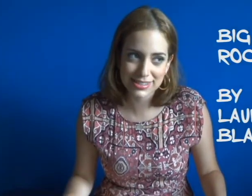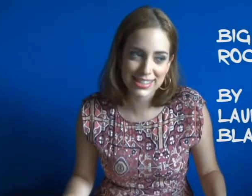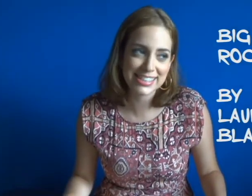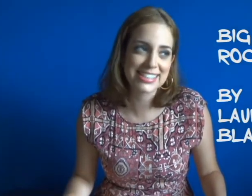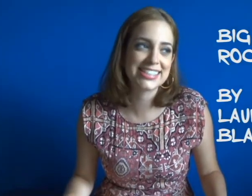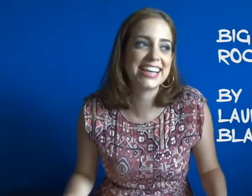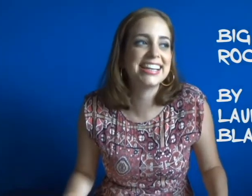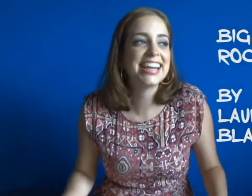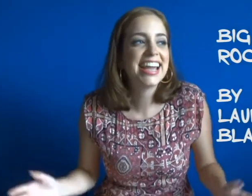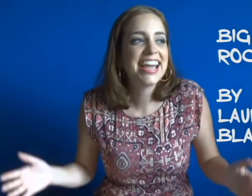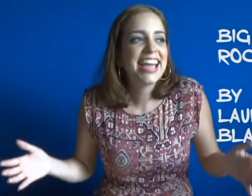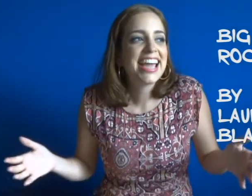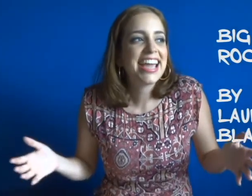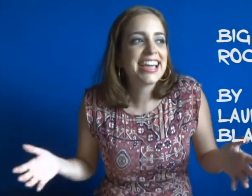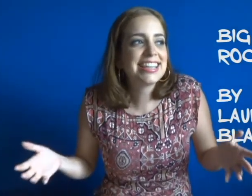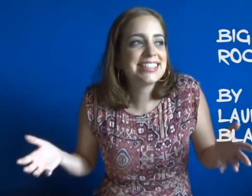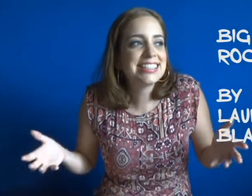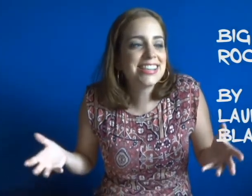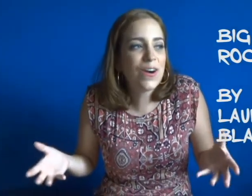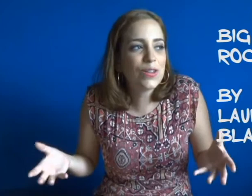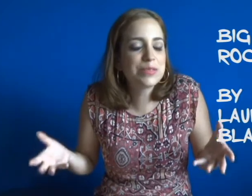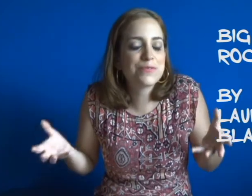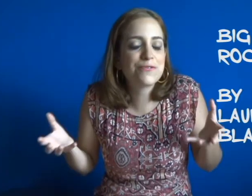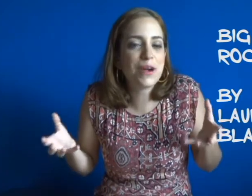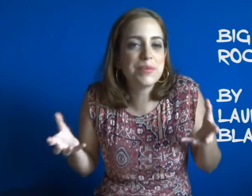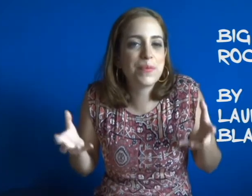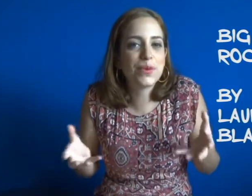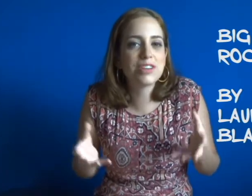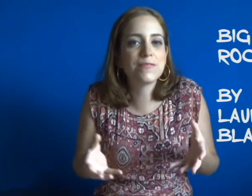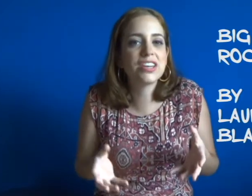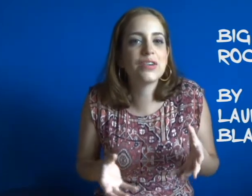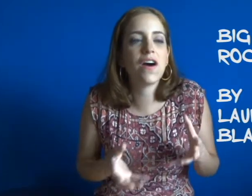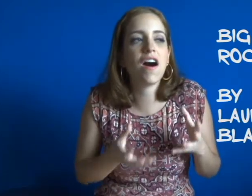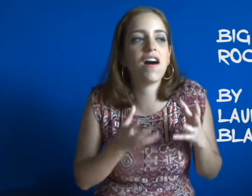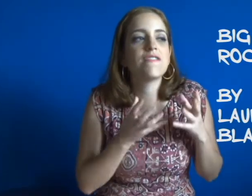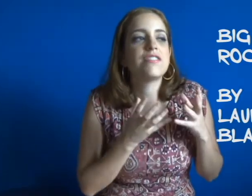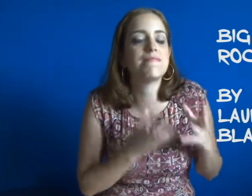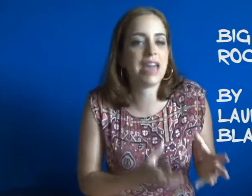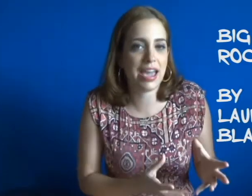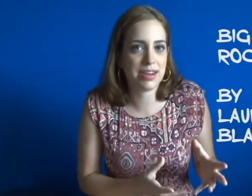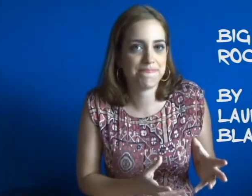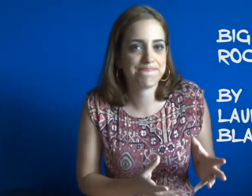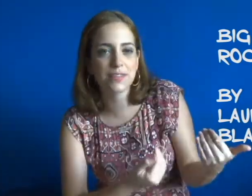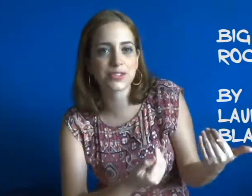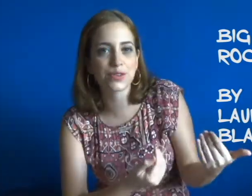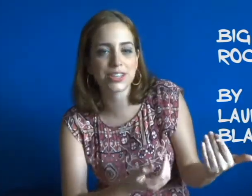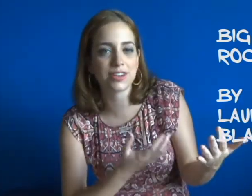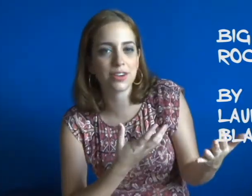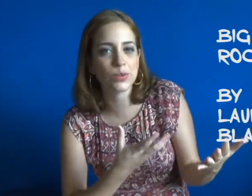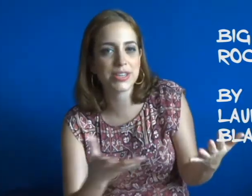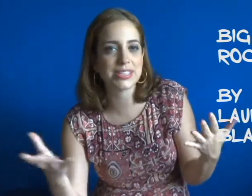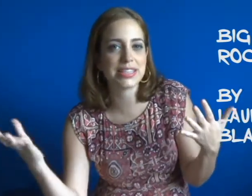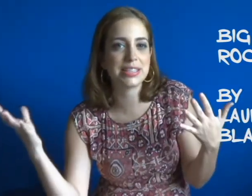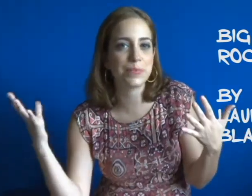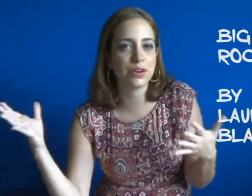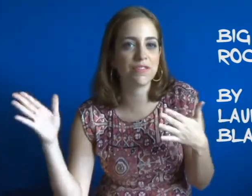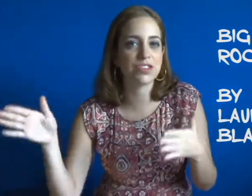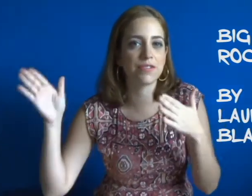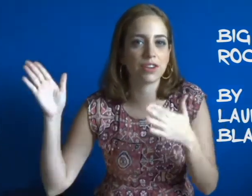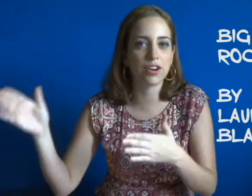is that it's told from the point of view of the man. Love stories are always in the point of view of the